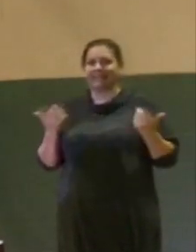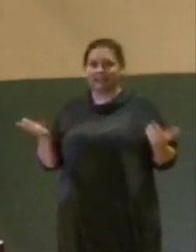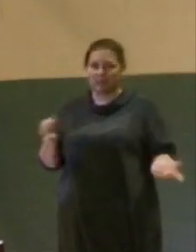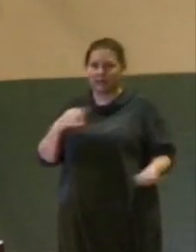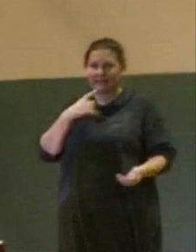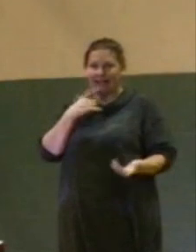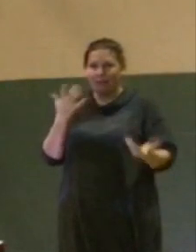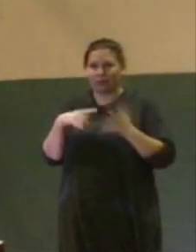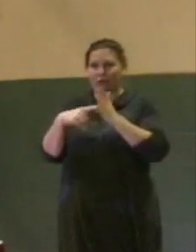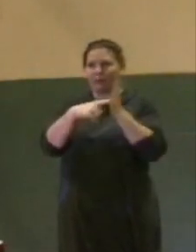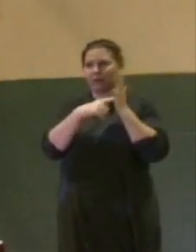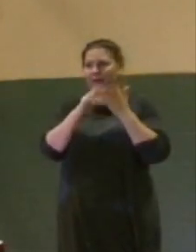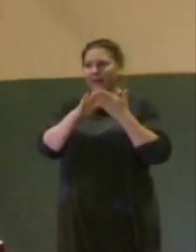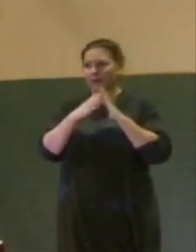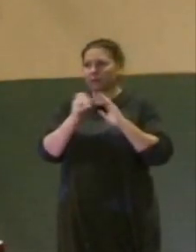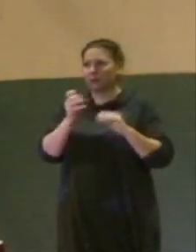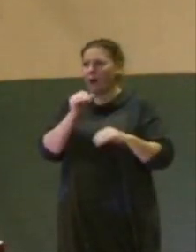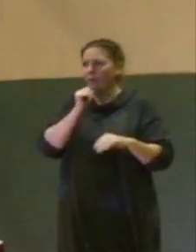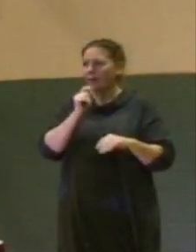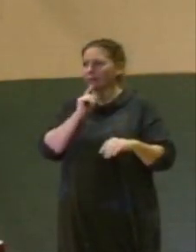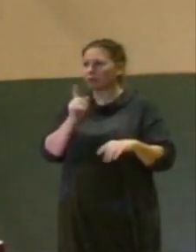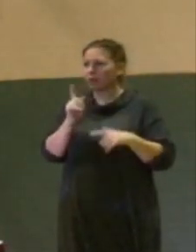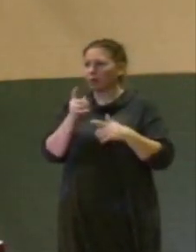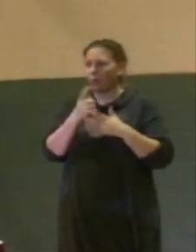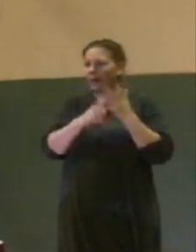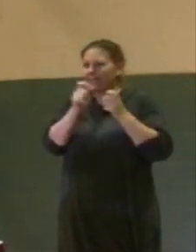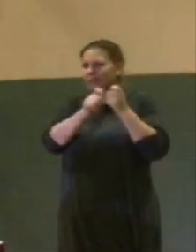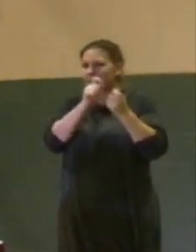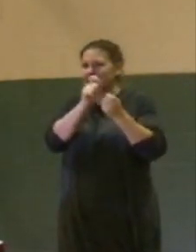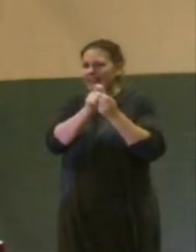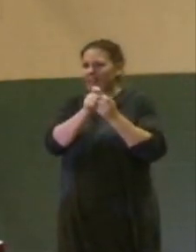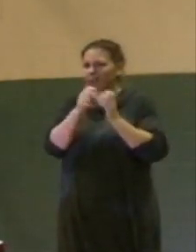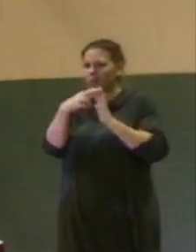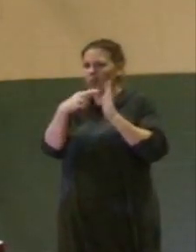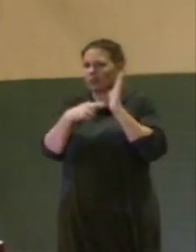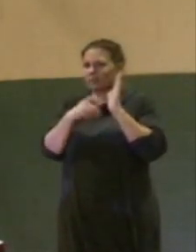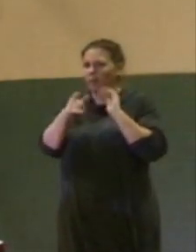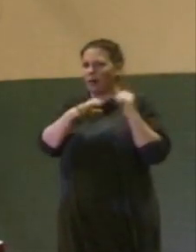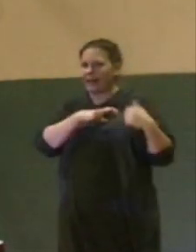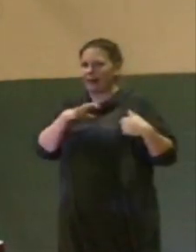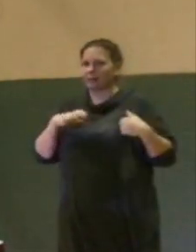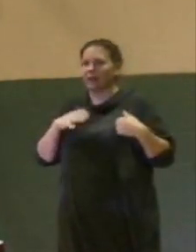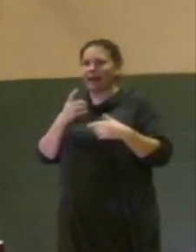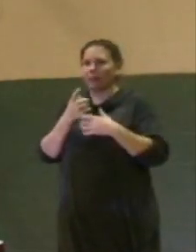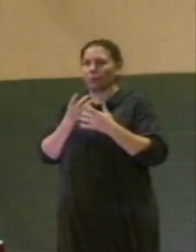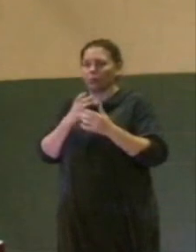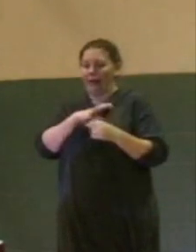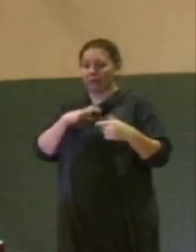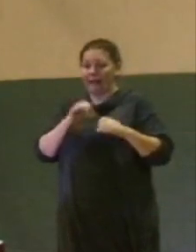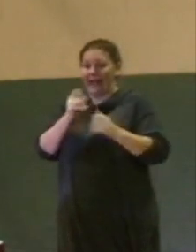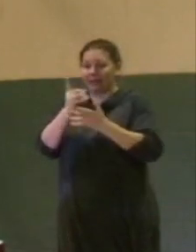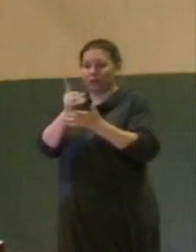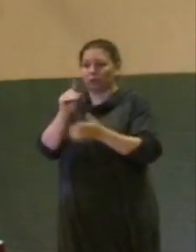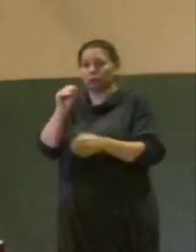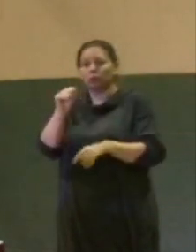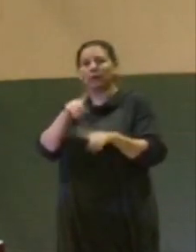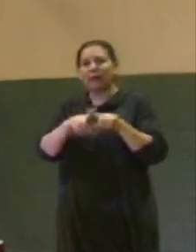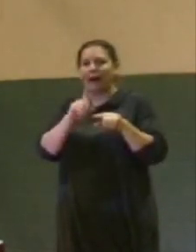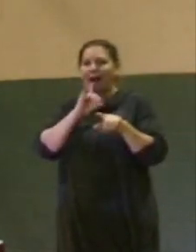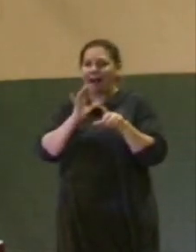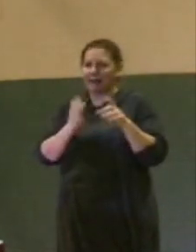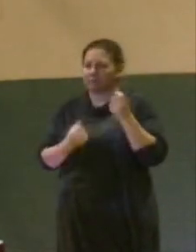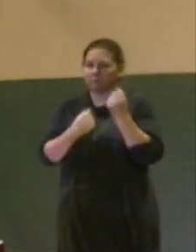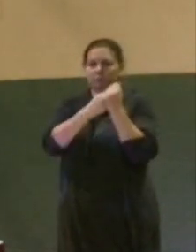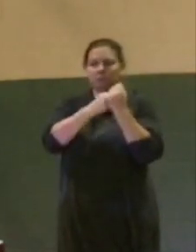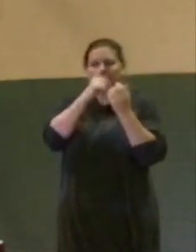represent. So, I'm not entirely sure what the specific provisions of city council would be able to have for that, but wholeheartedly supporting the investigation